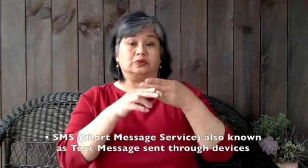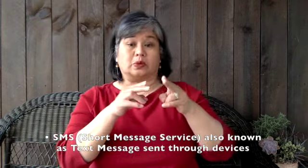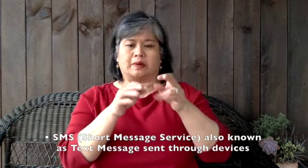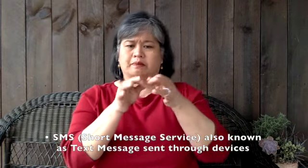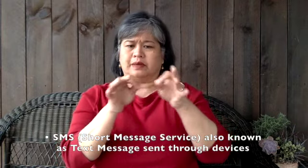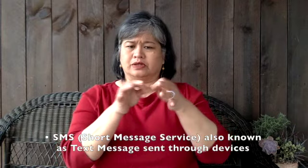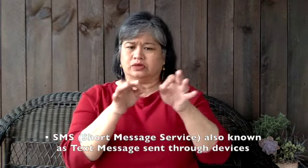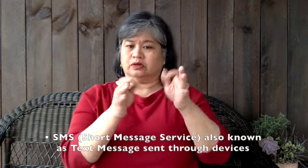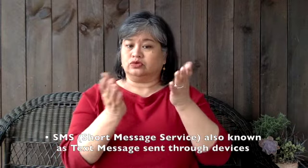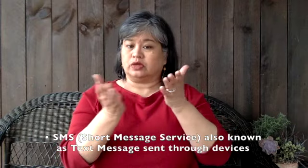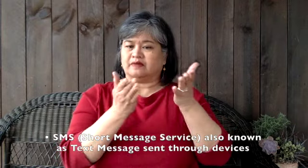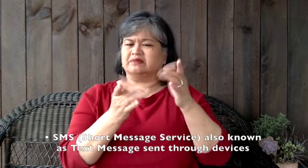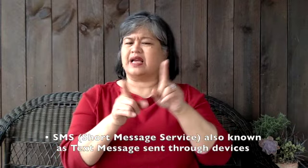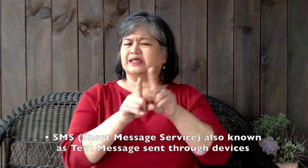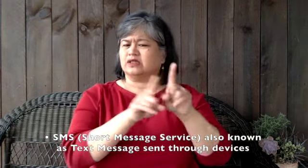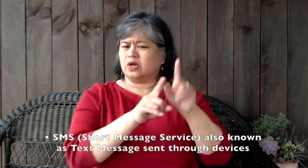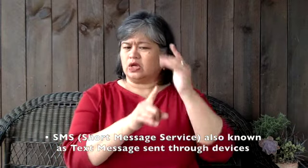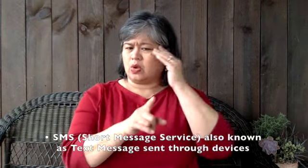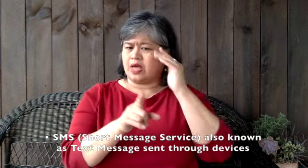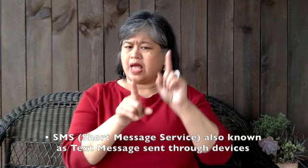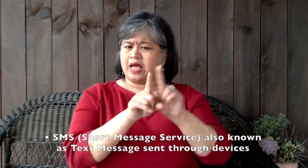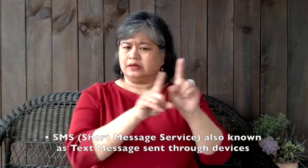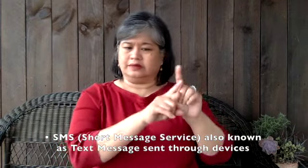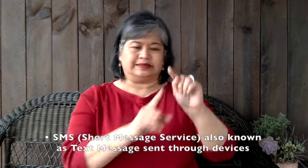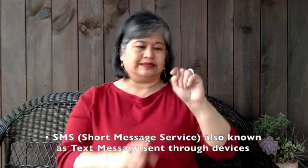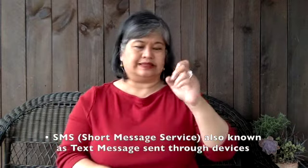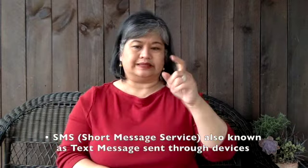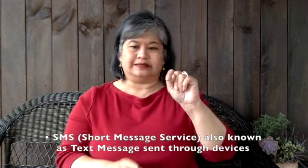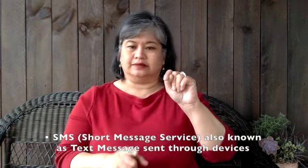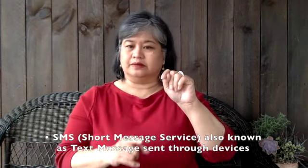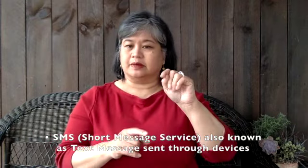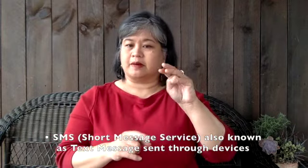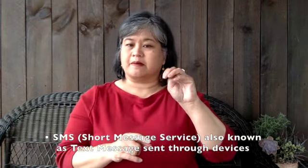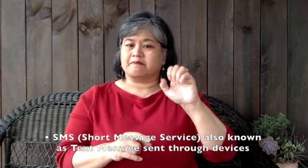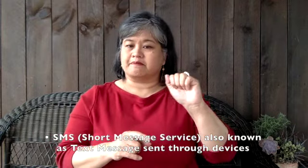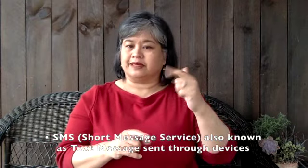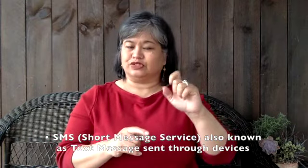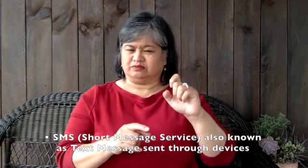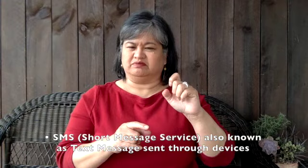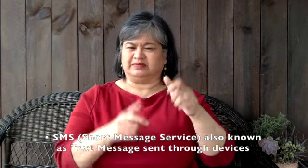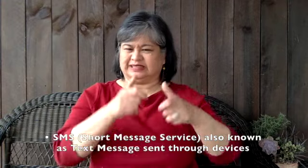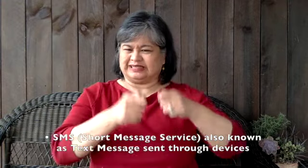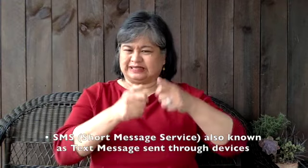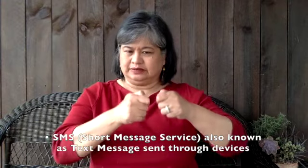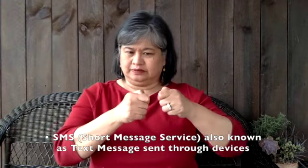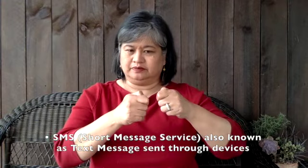that they are social